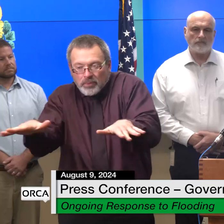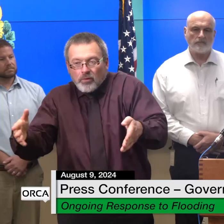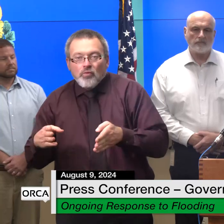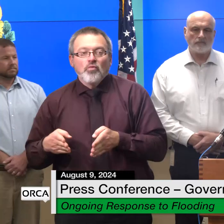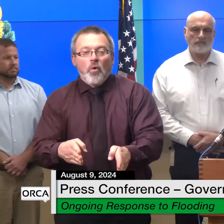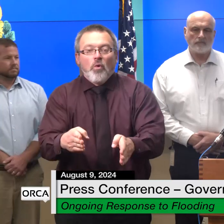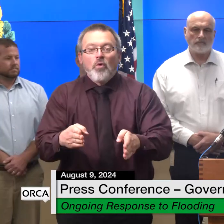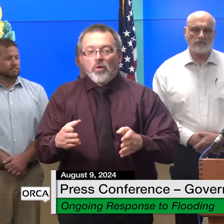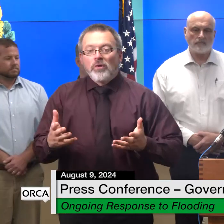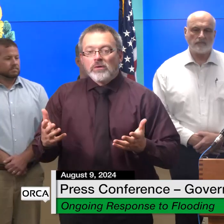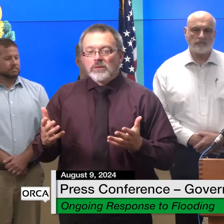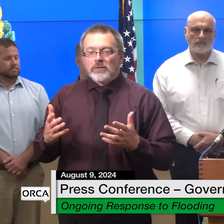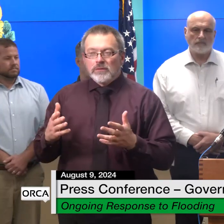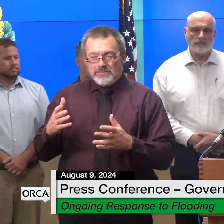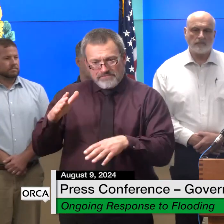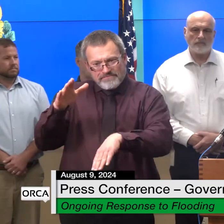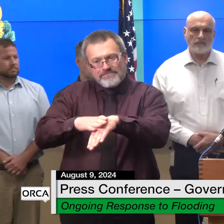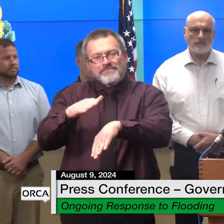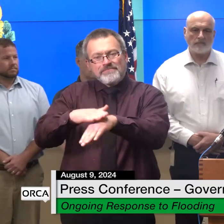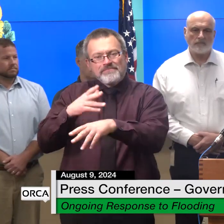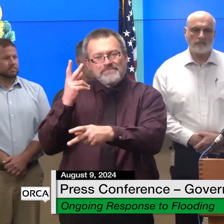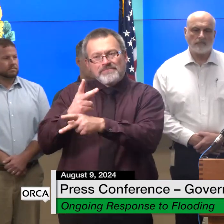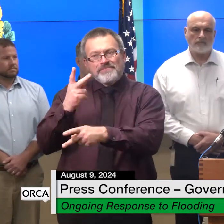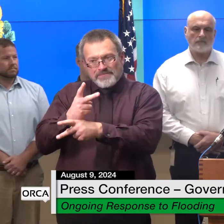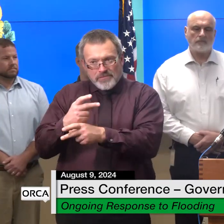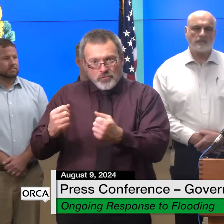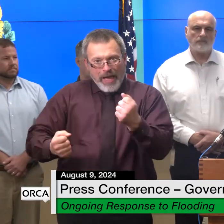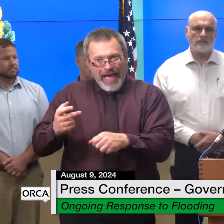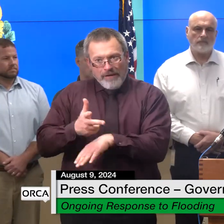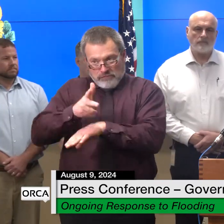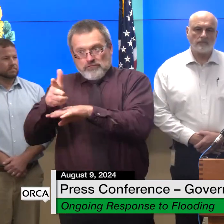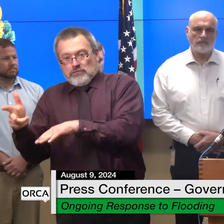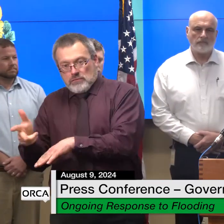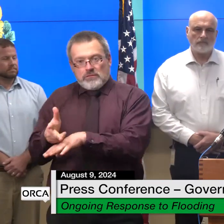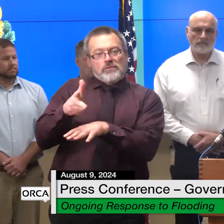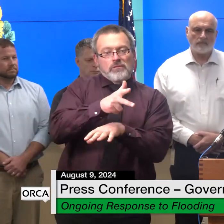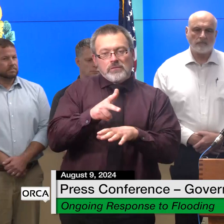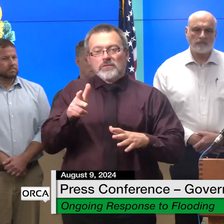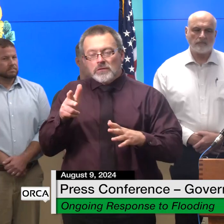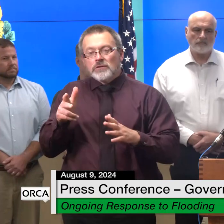conditions with risks of hydroplaning and obscured visibility